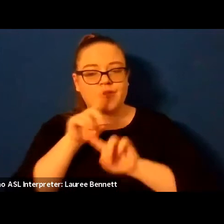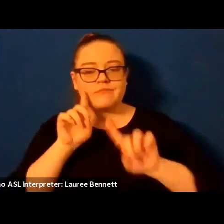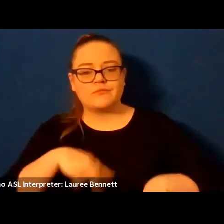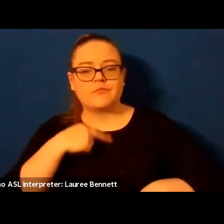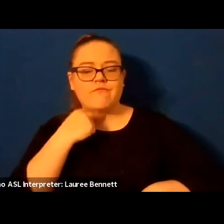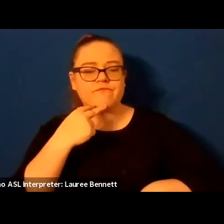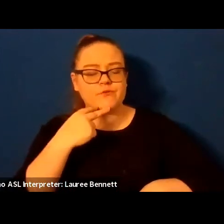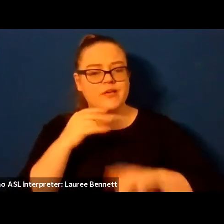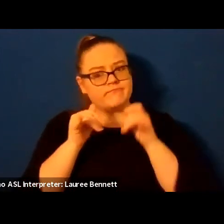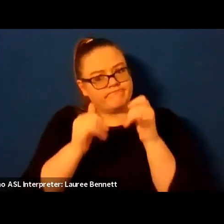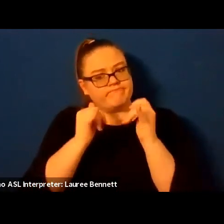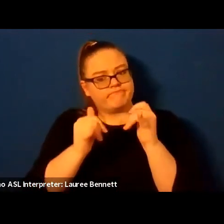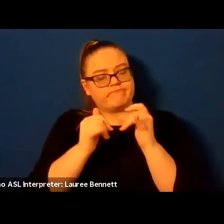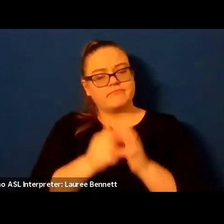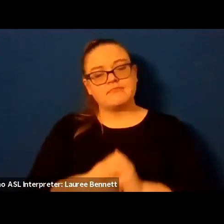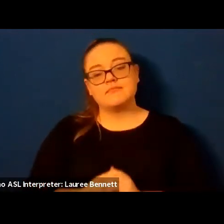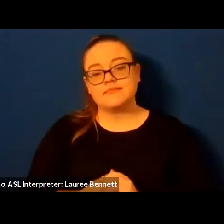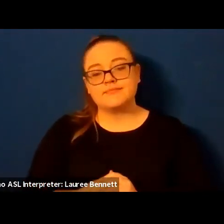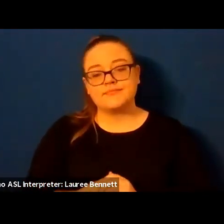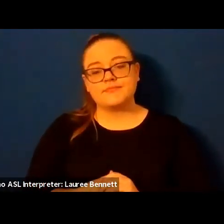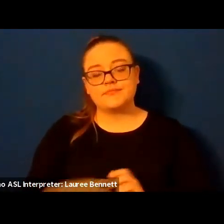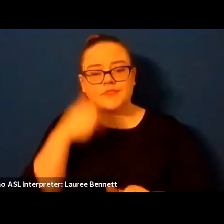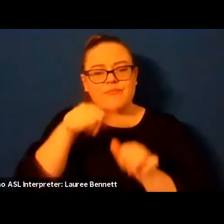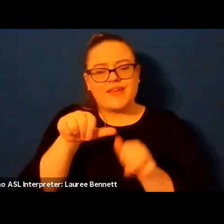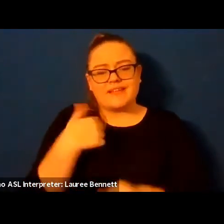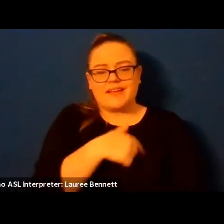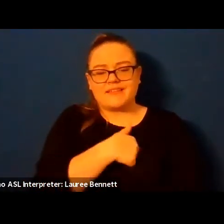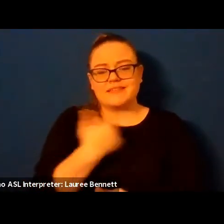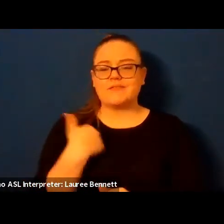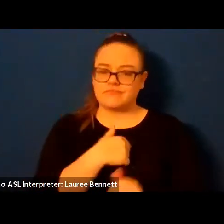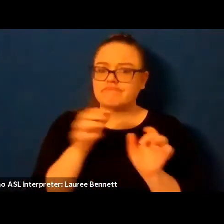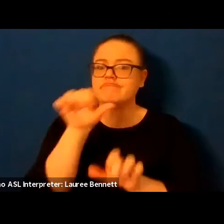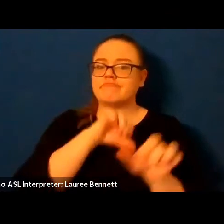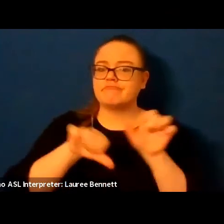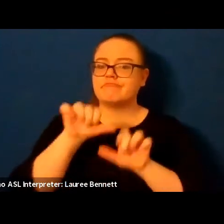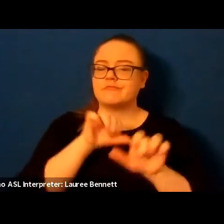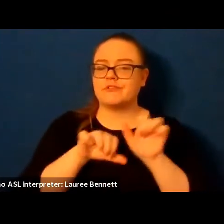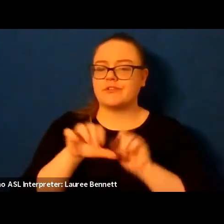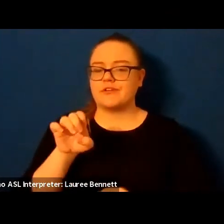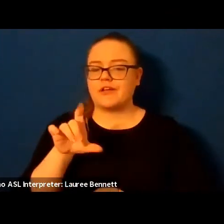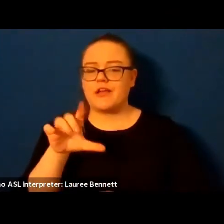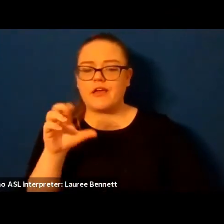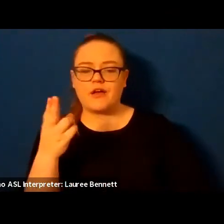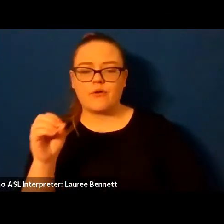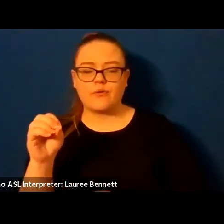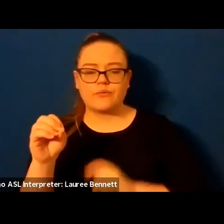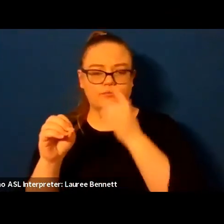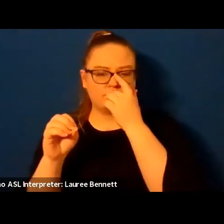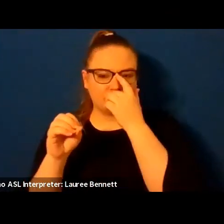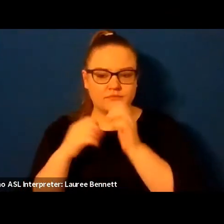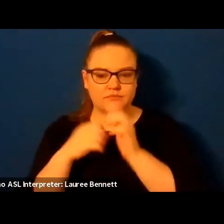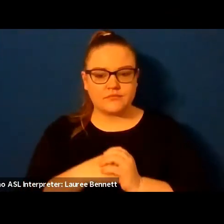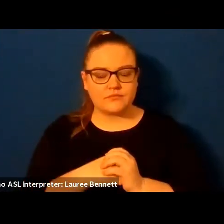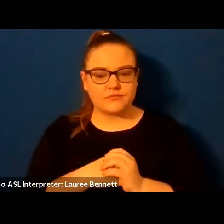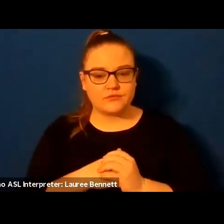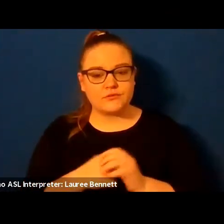my own remind us what we are to each other echo narcissus both drunk on their